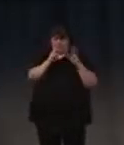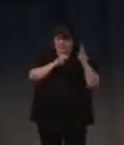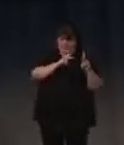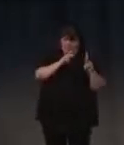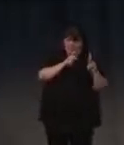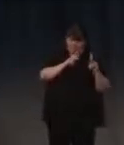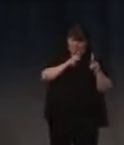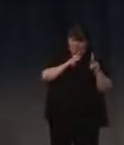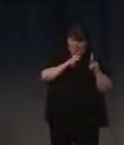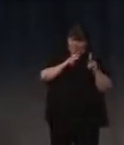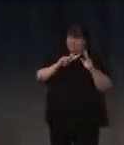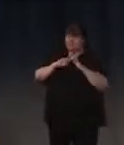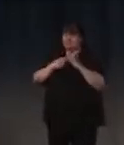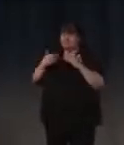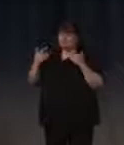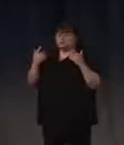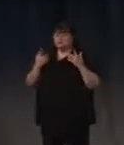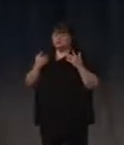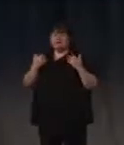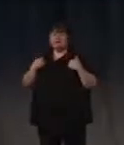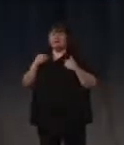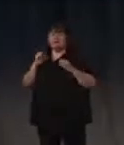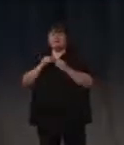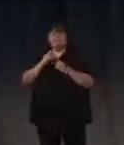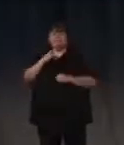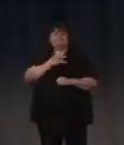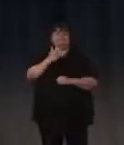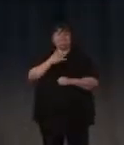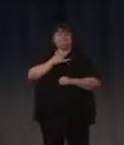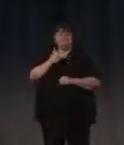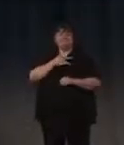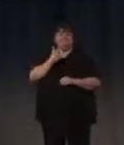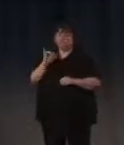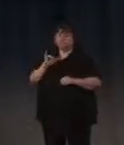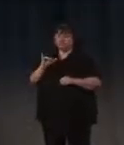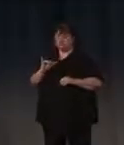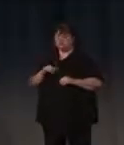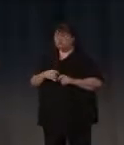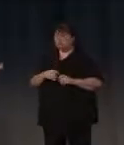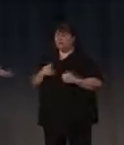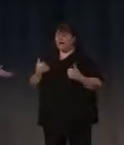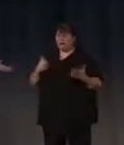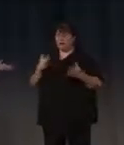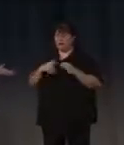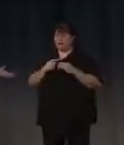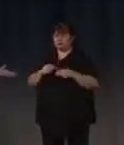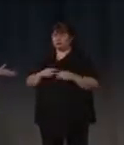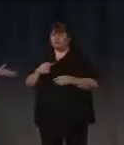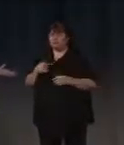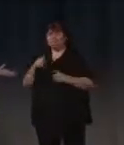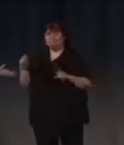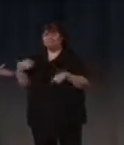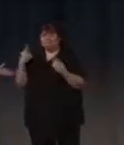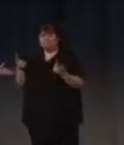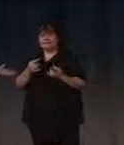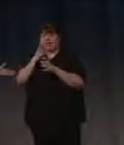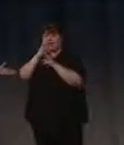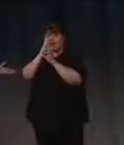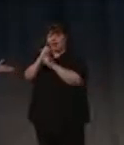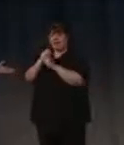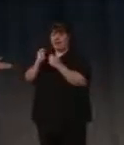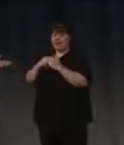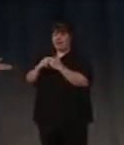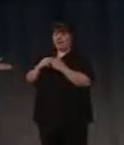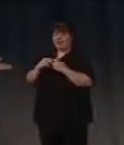begins to have a kind of tactile resonance, too. And I don't know about you, but I've been absolutely fascinated by